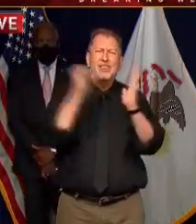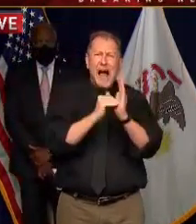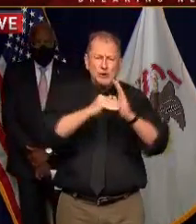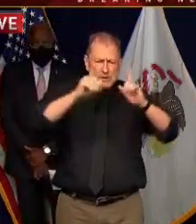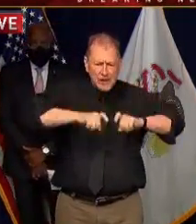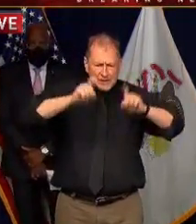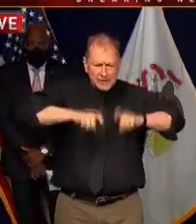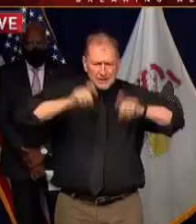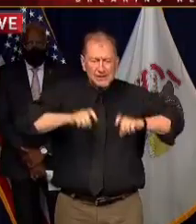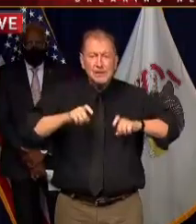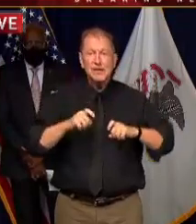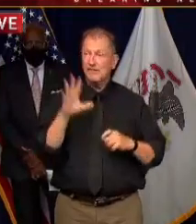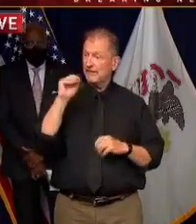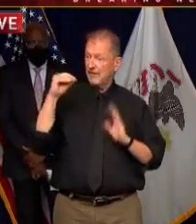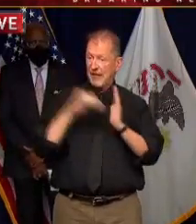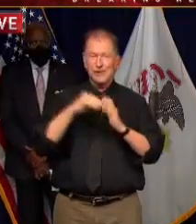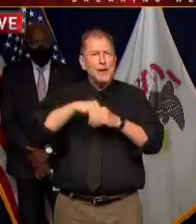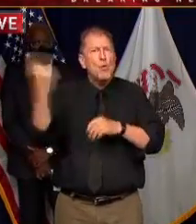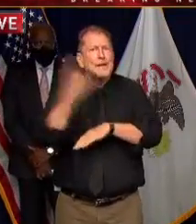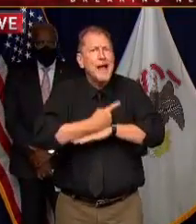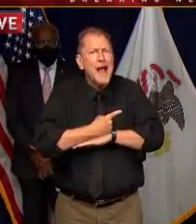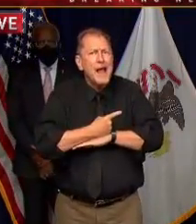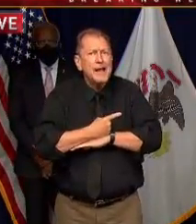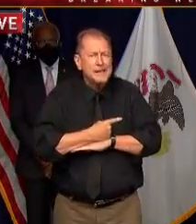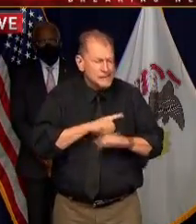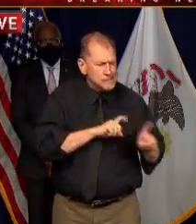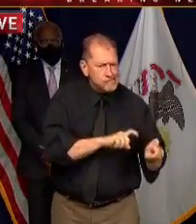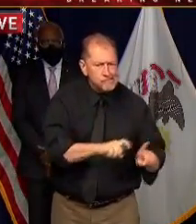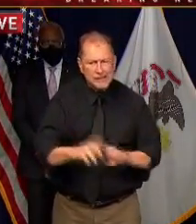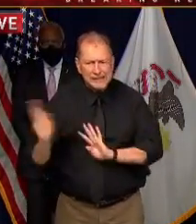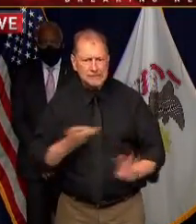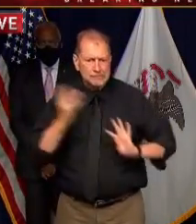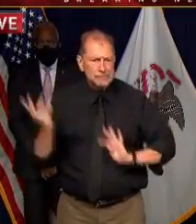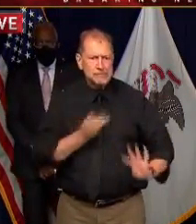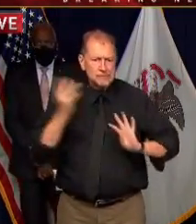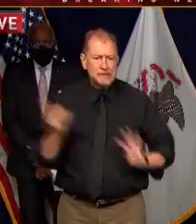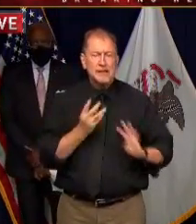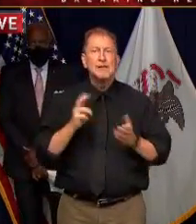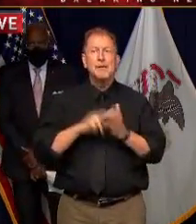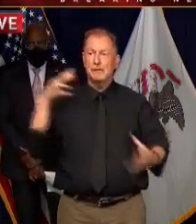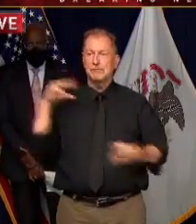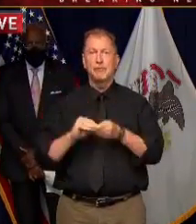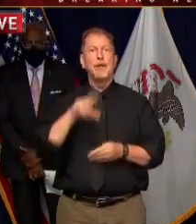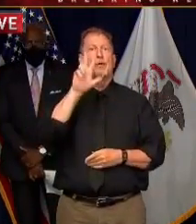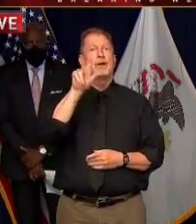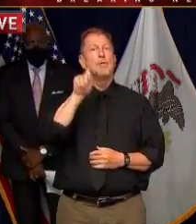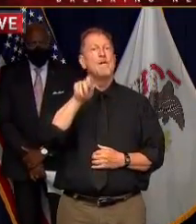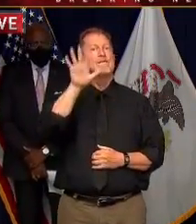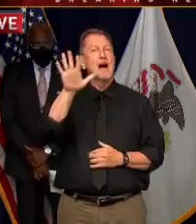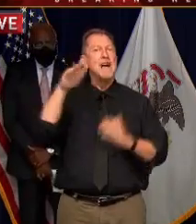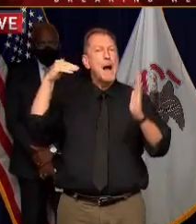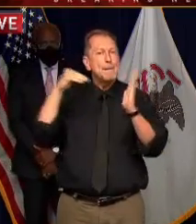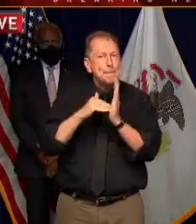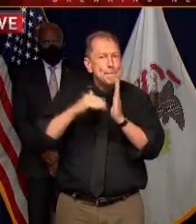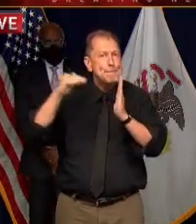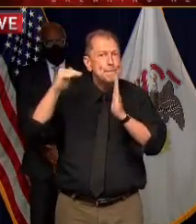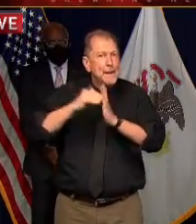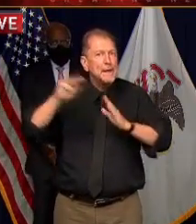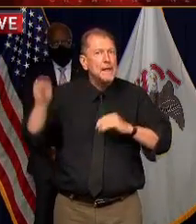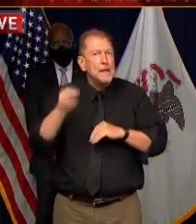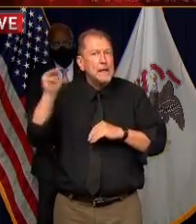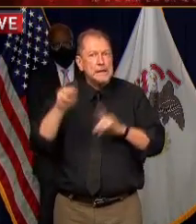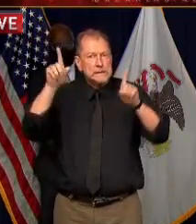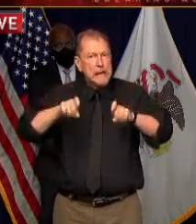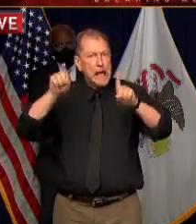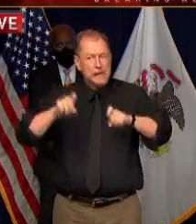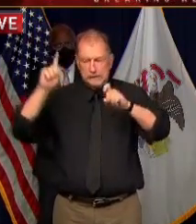have been reported for a total of over three nearly three and a half million tests that have been performed since the beginning of this